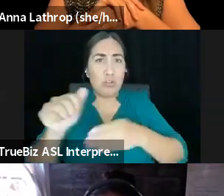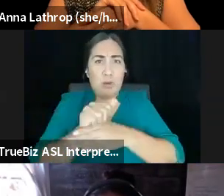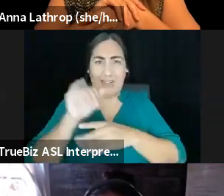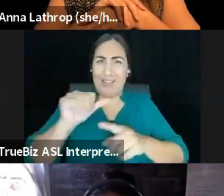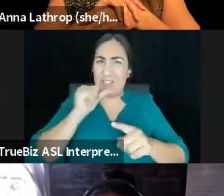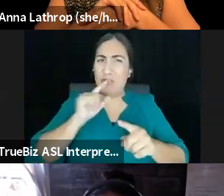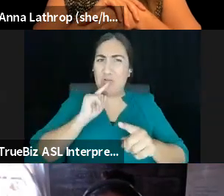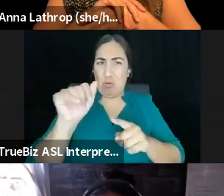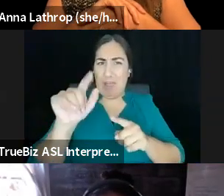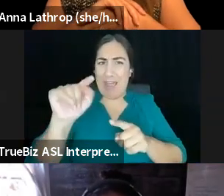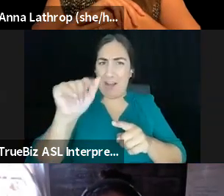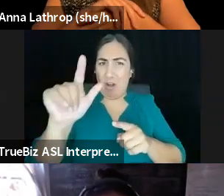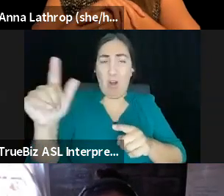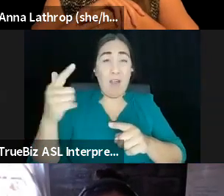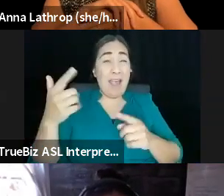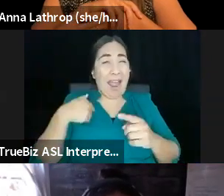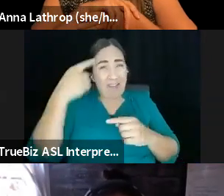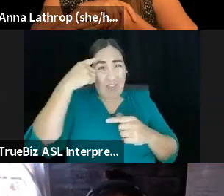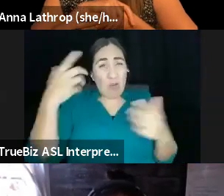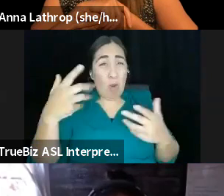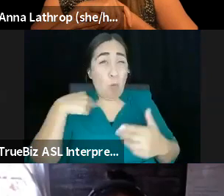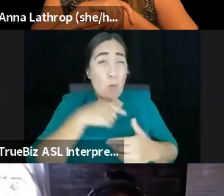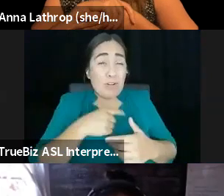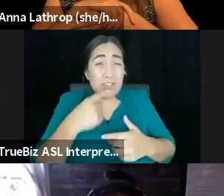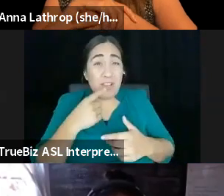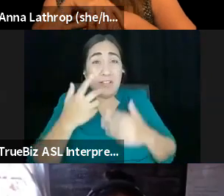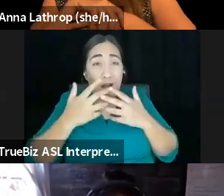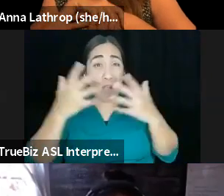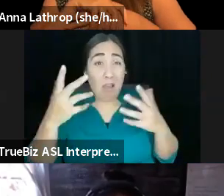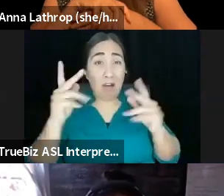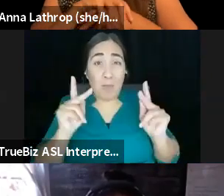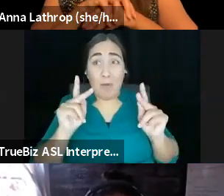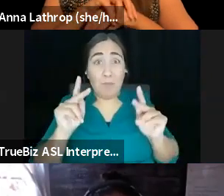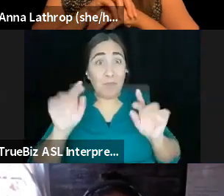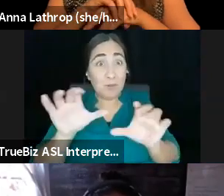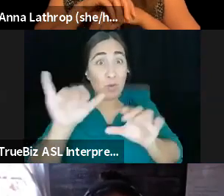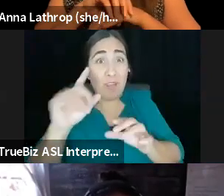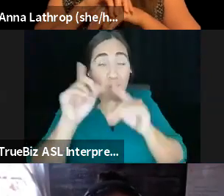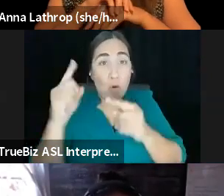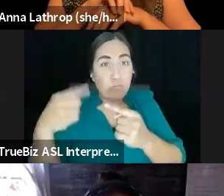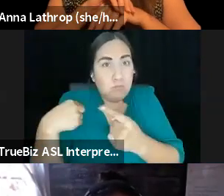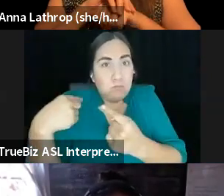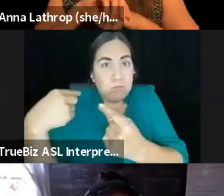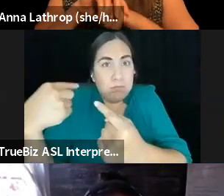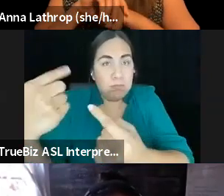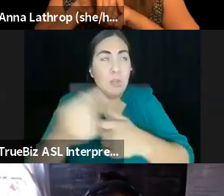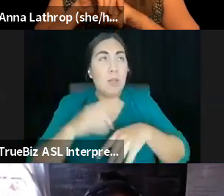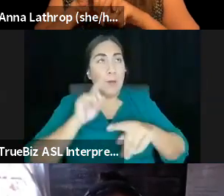saying is that there are a lot of people who have been doing it for a really long time. But I do think a look on a